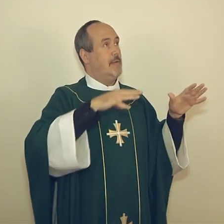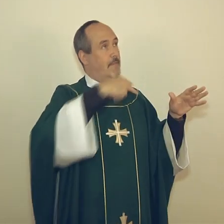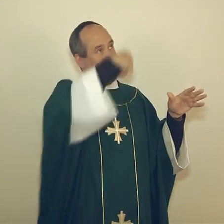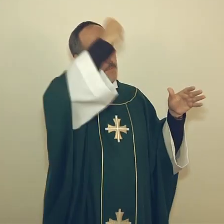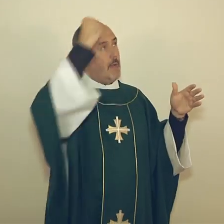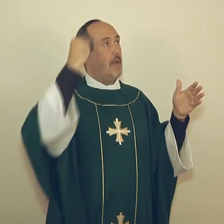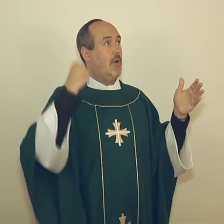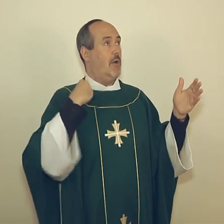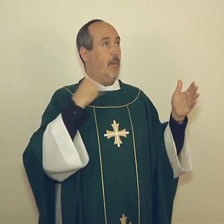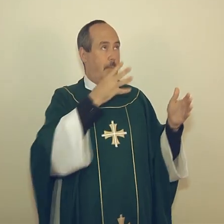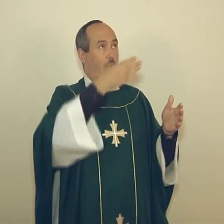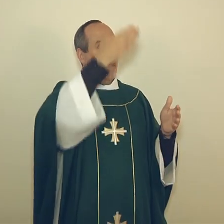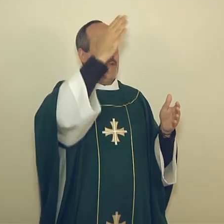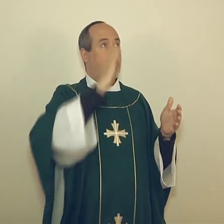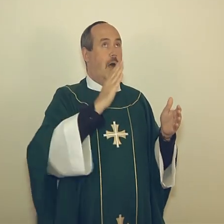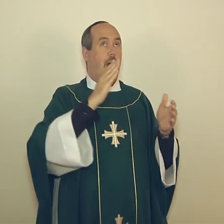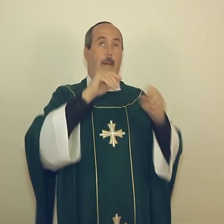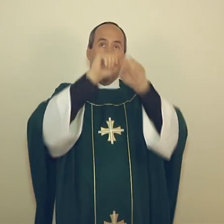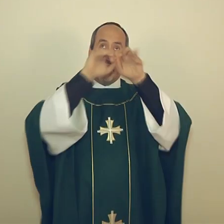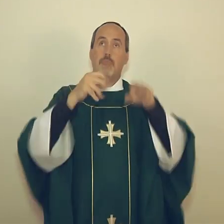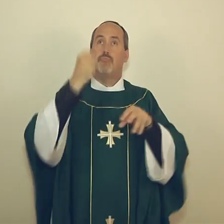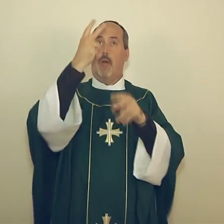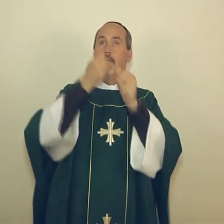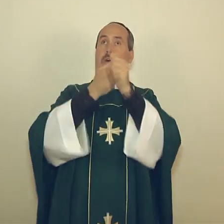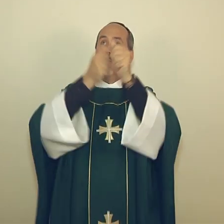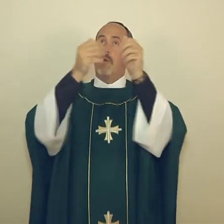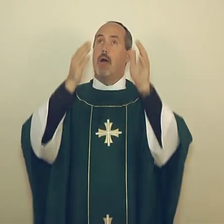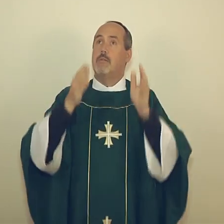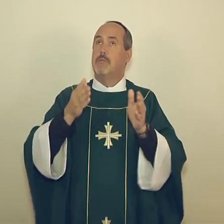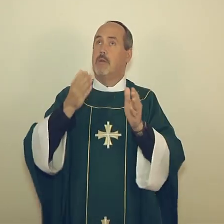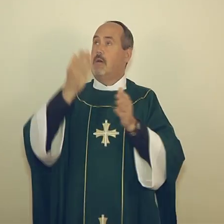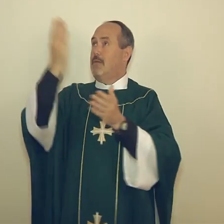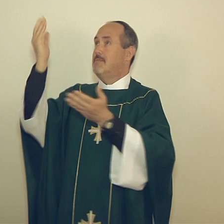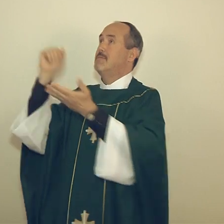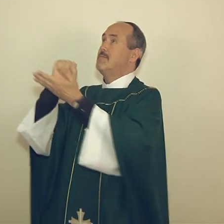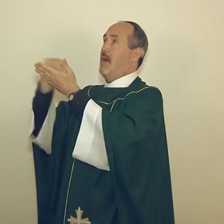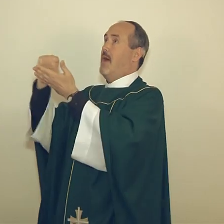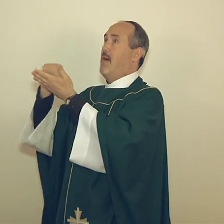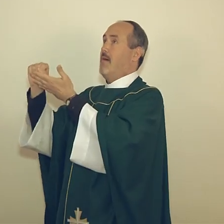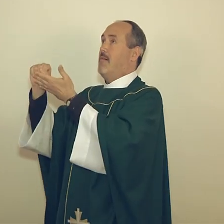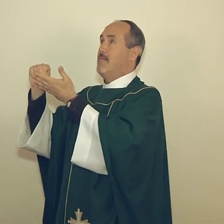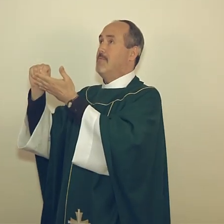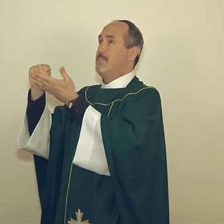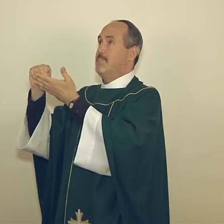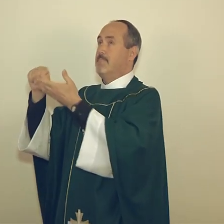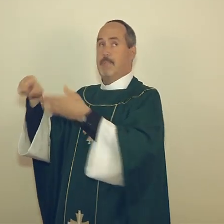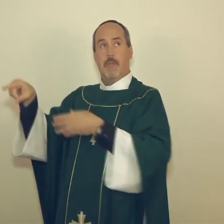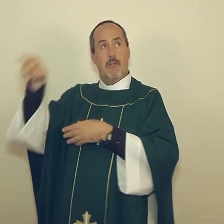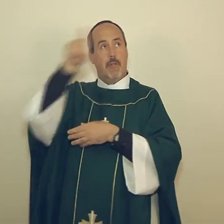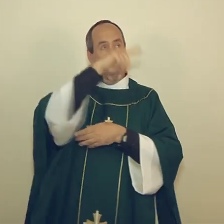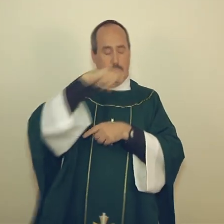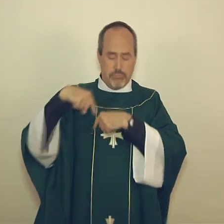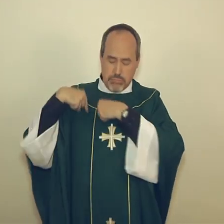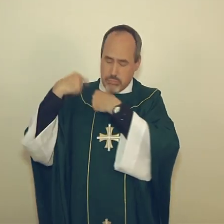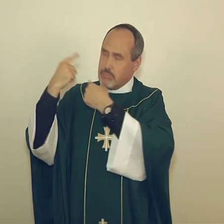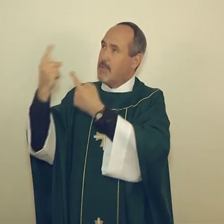Have mercy on us all, we pray, that with the Blessed Virgin Mary, the Mother of God, with the blessed